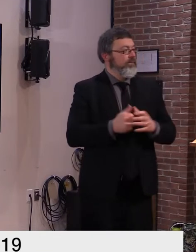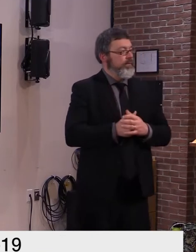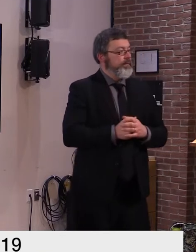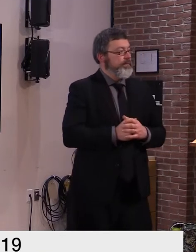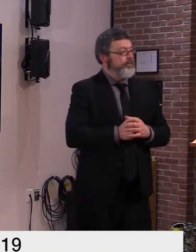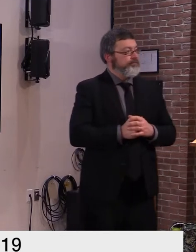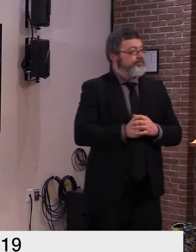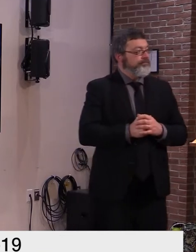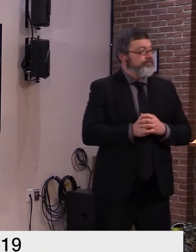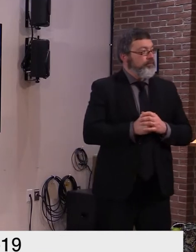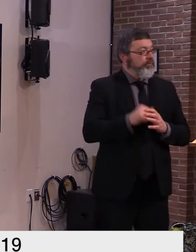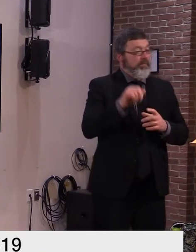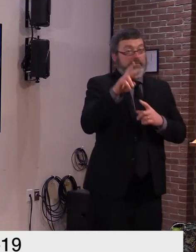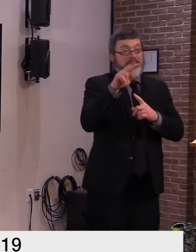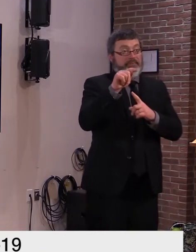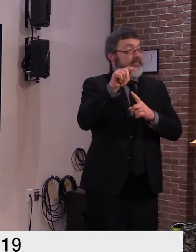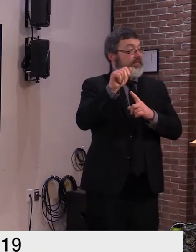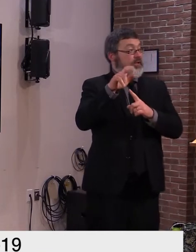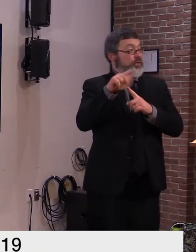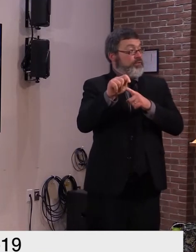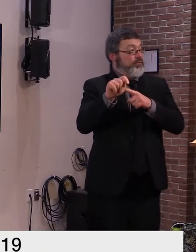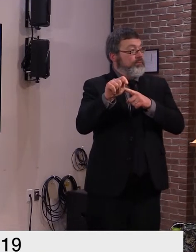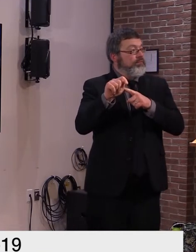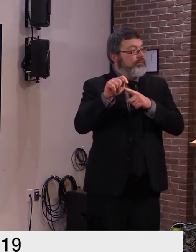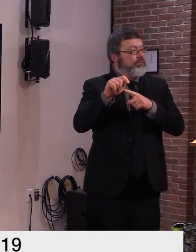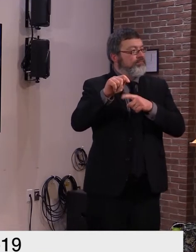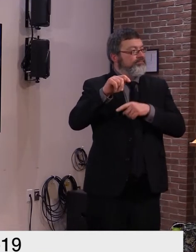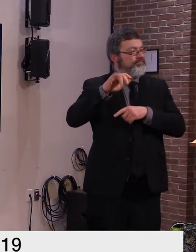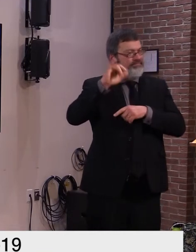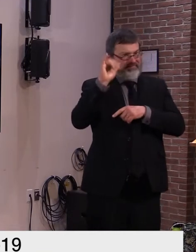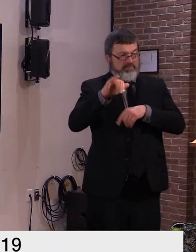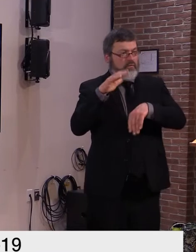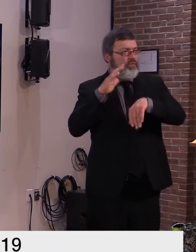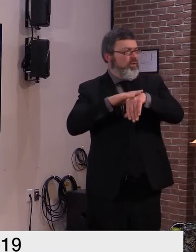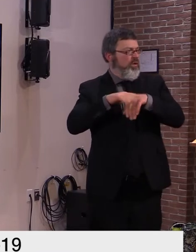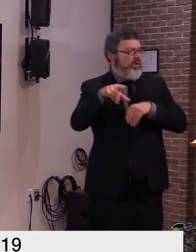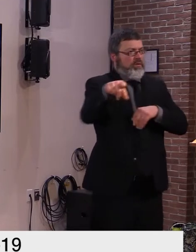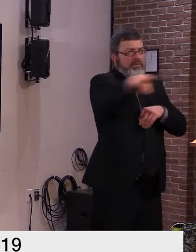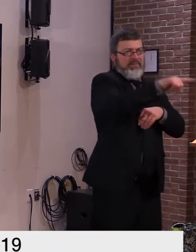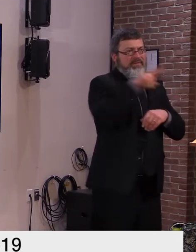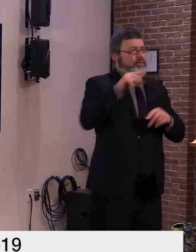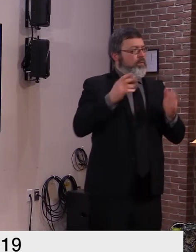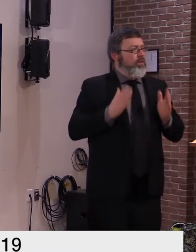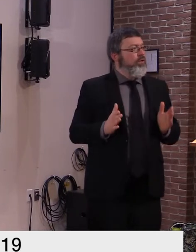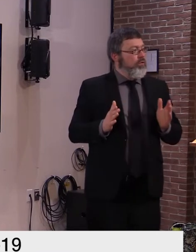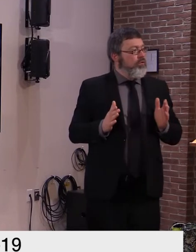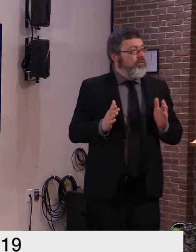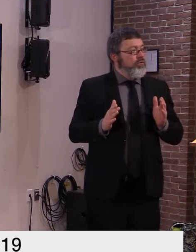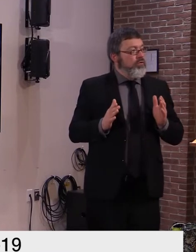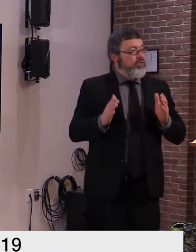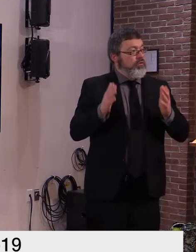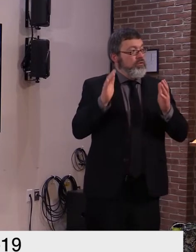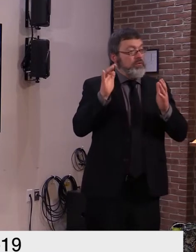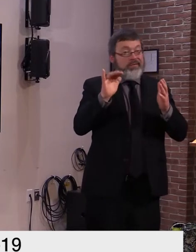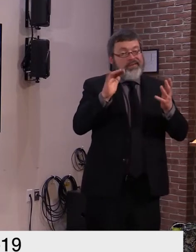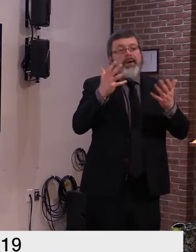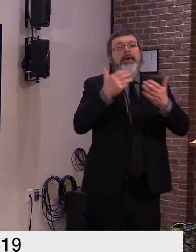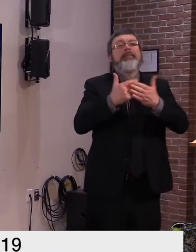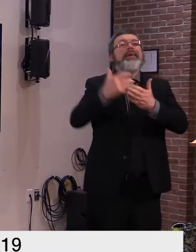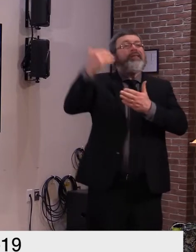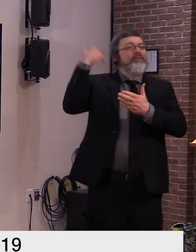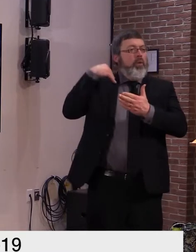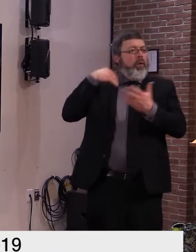to warn vermonters of potential and imminent hazards like floods severe storms hazardous materials